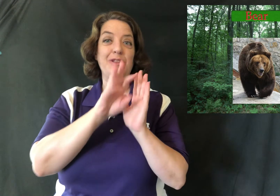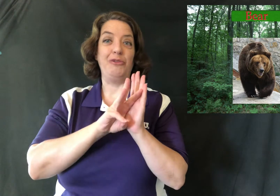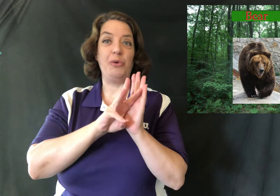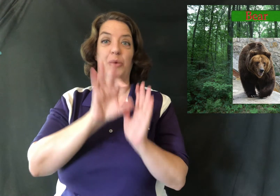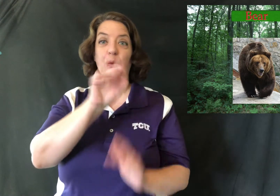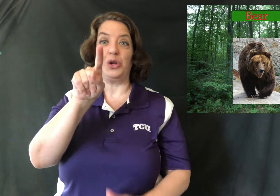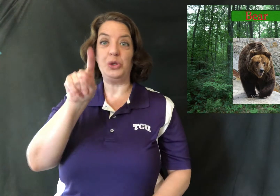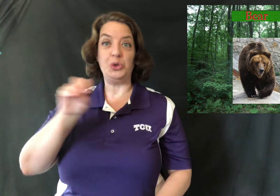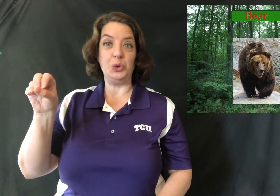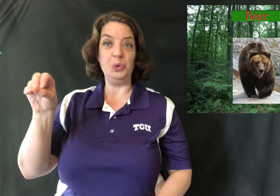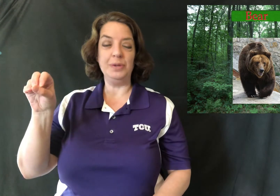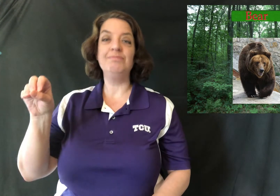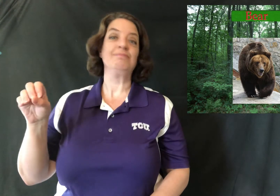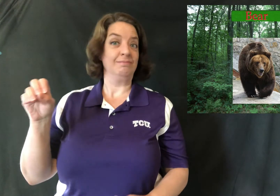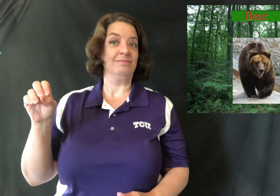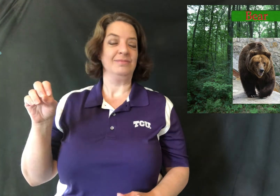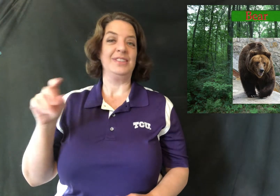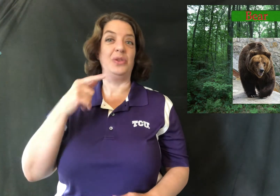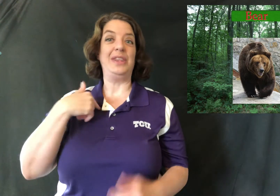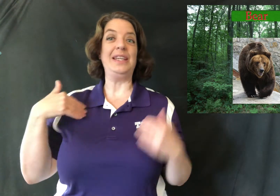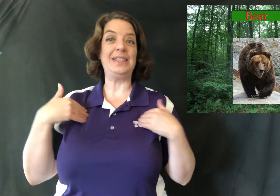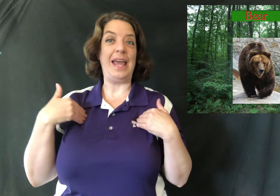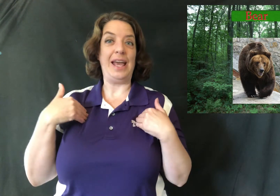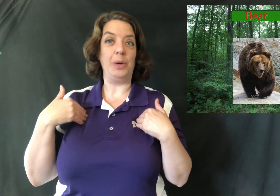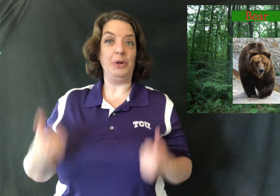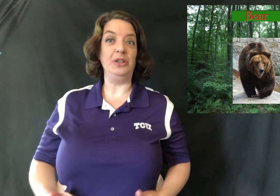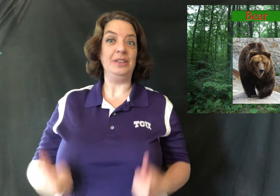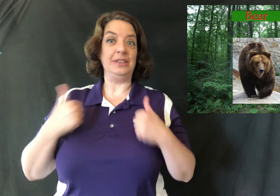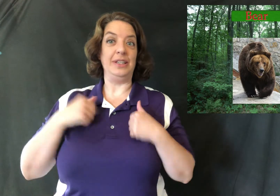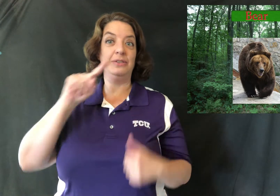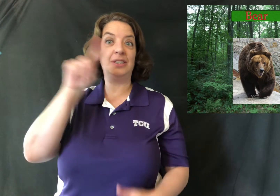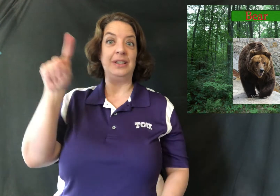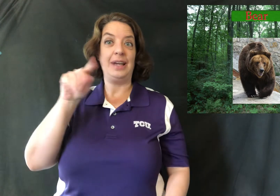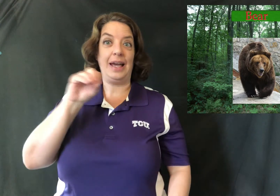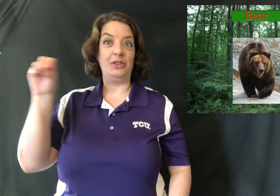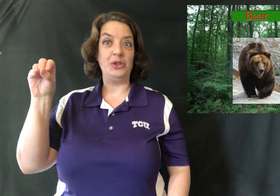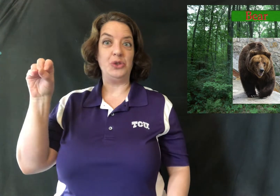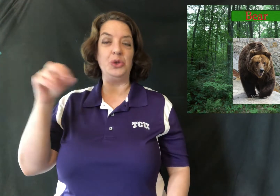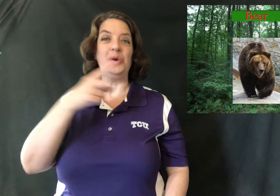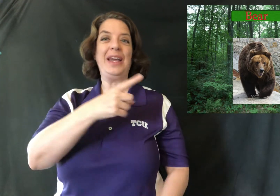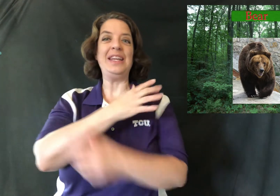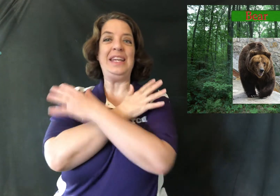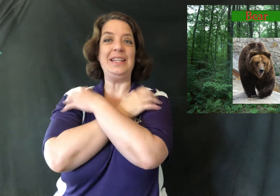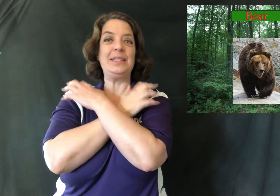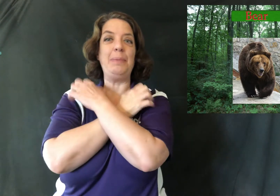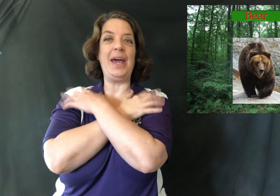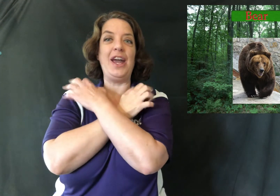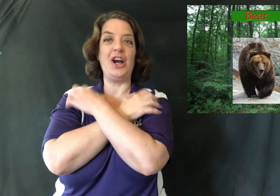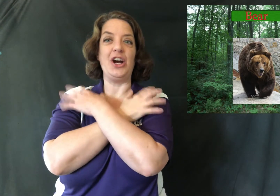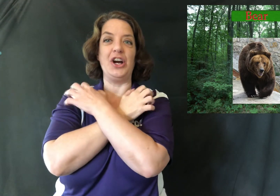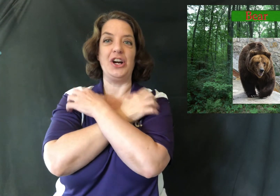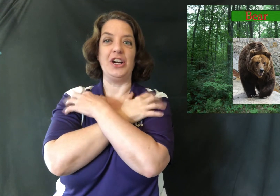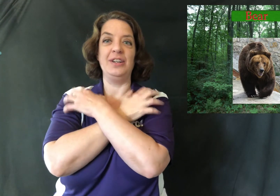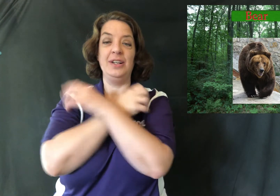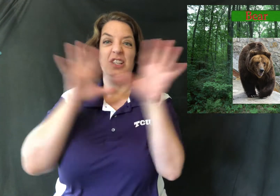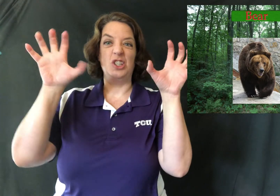the Fort Worth Zoo so this animal lives at the zoo and he is a bear so